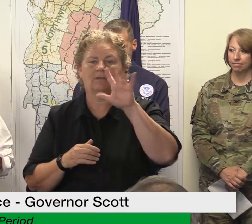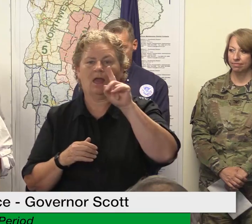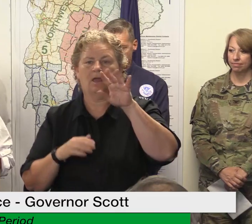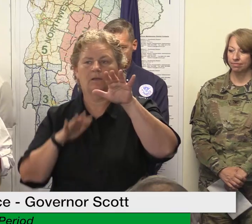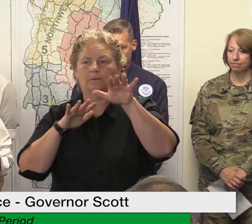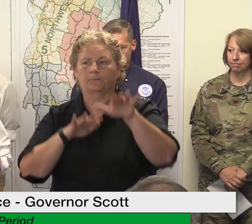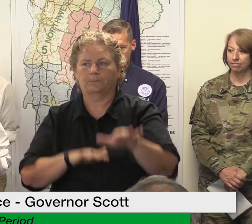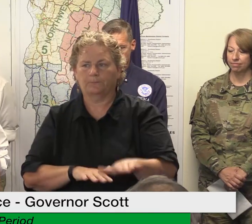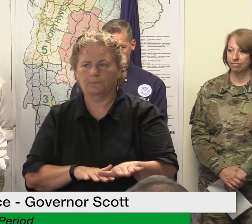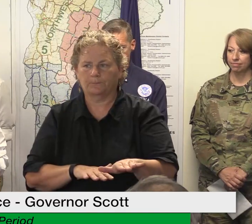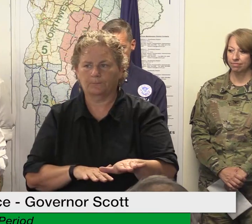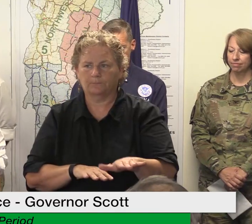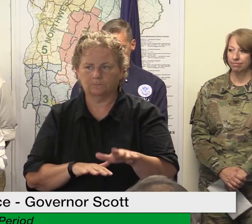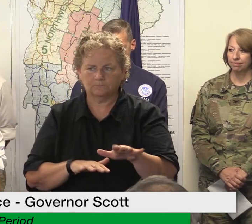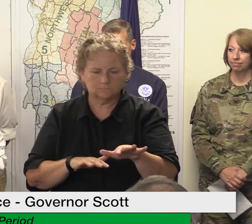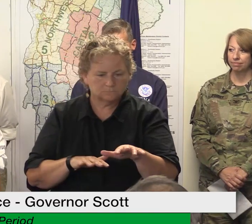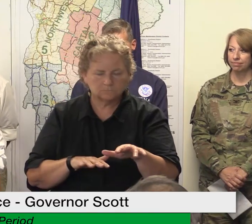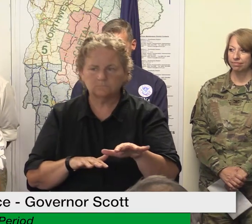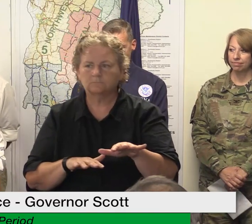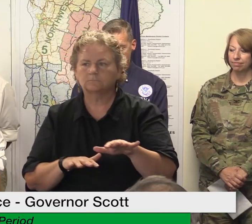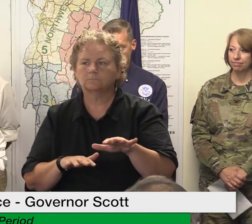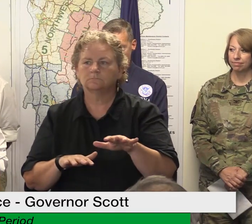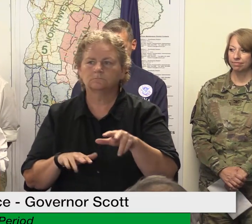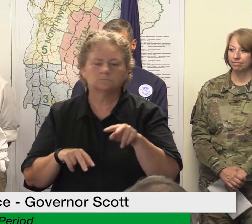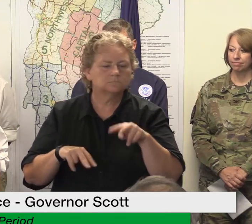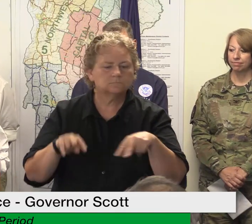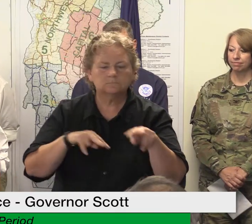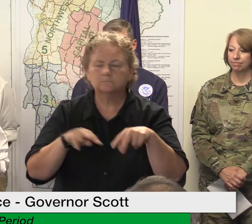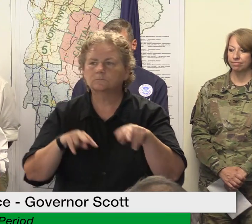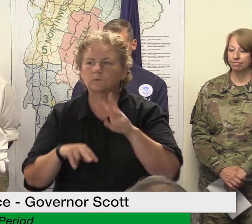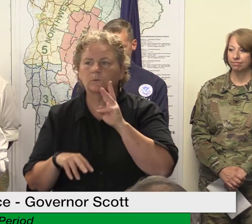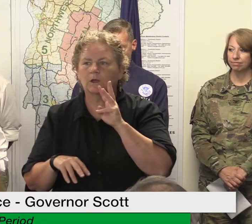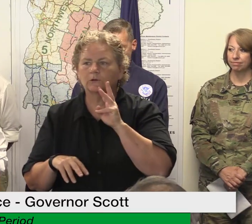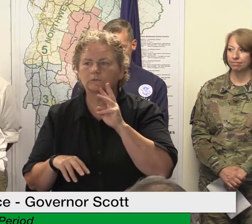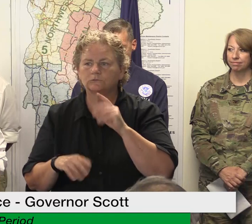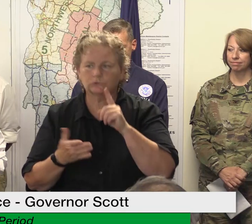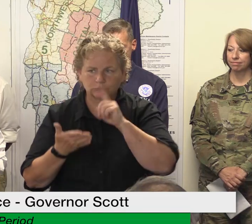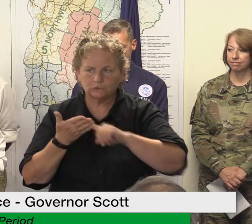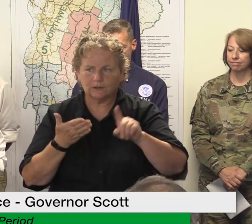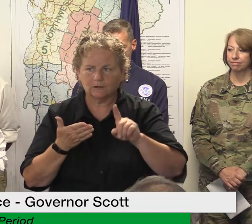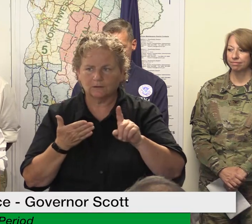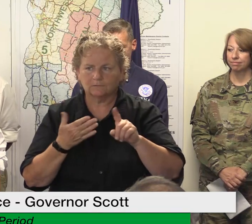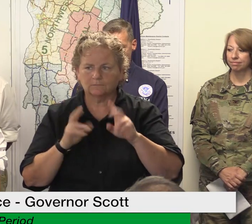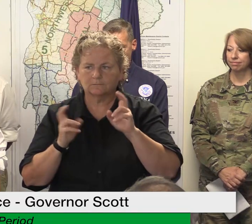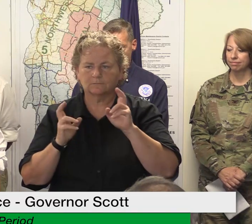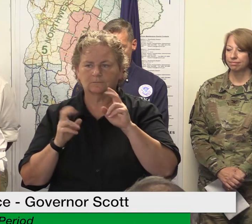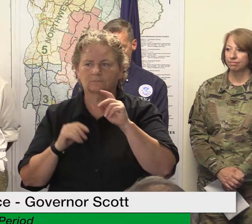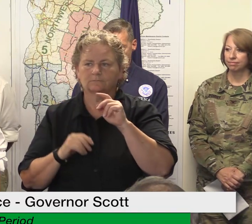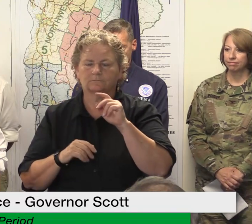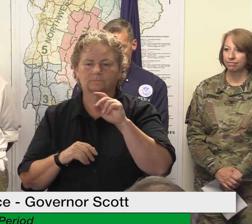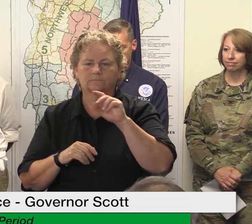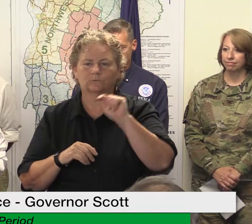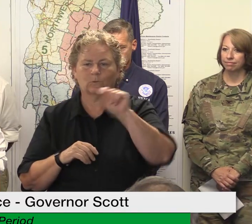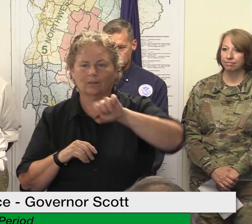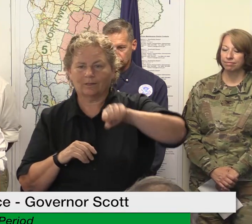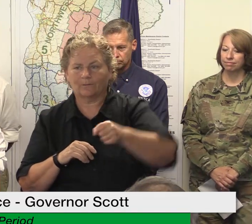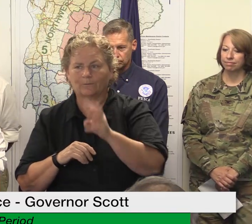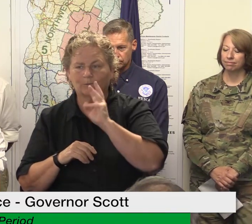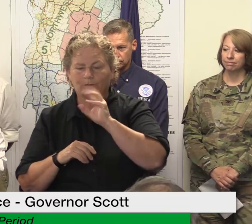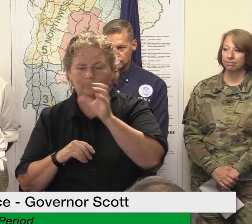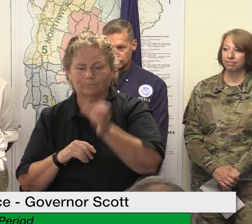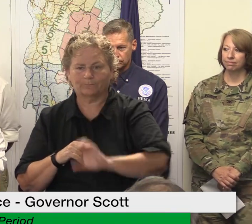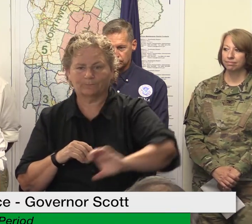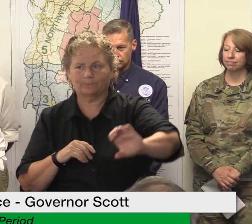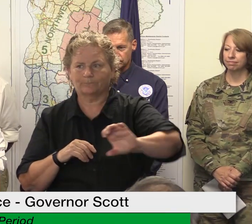hard to bring that infrastructure back online and ensure that robust wastewater treatments being provided we're not quite there yet and